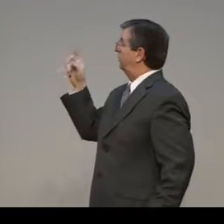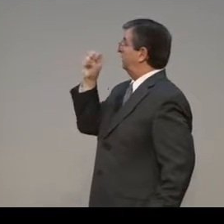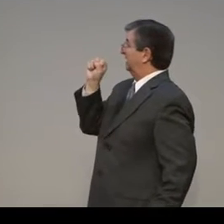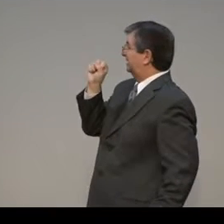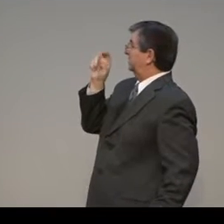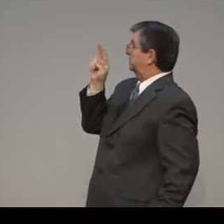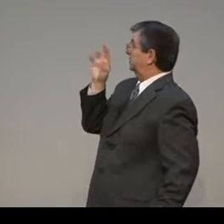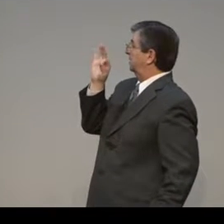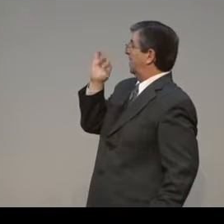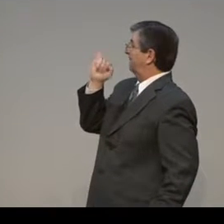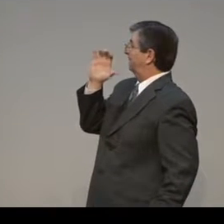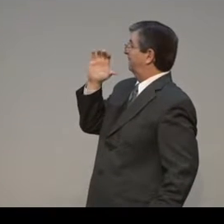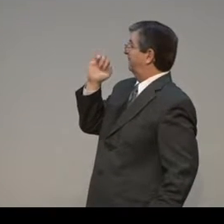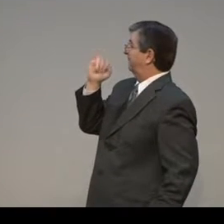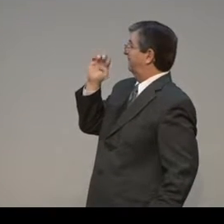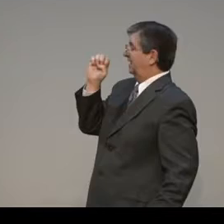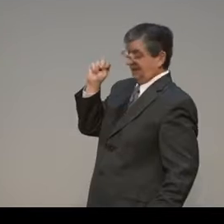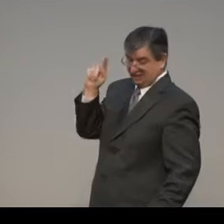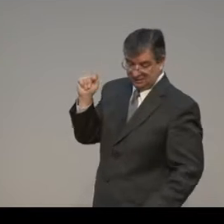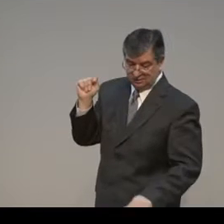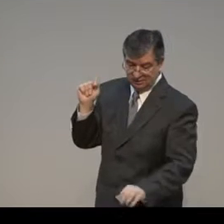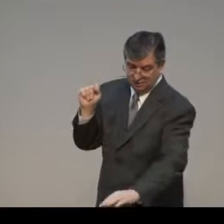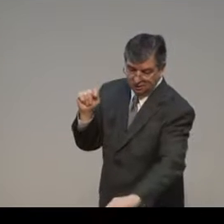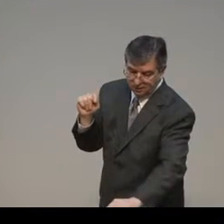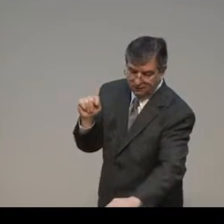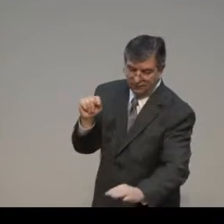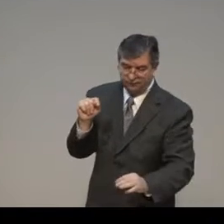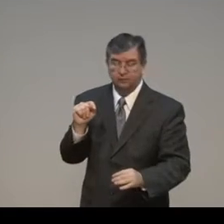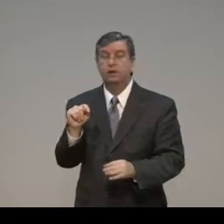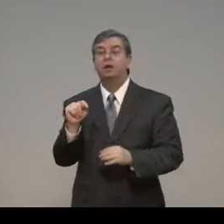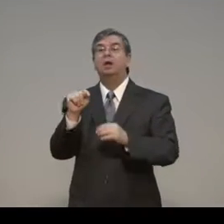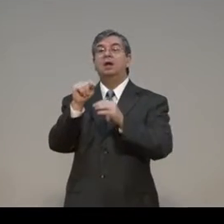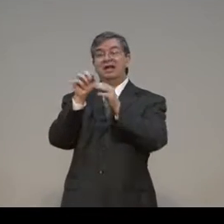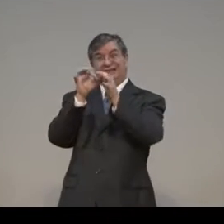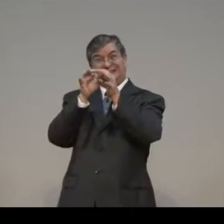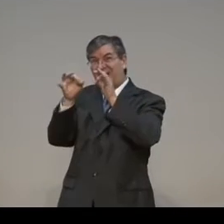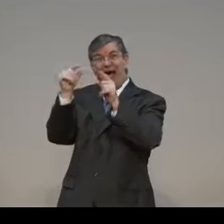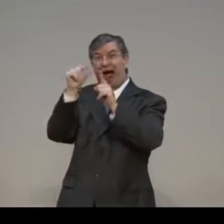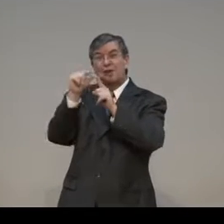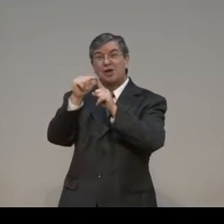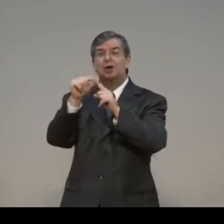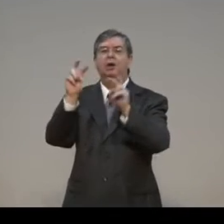that through this translation, the King James Version, it reads, grace is sufficient.